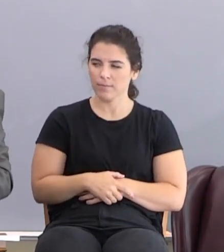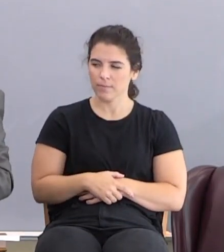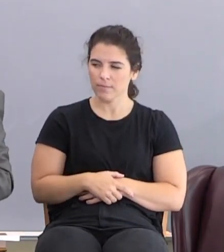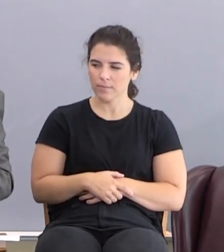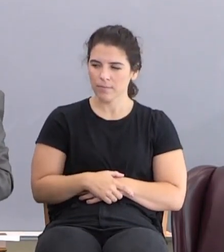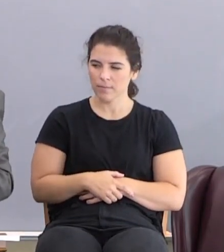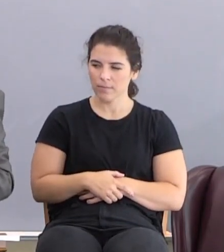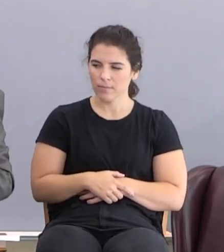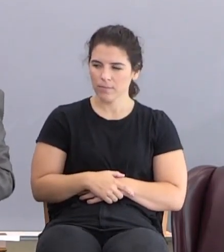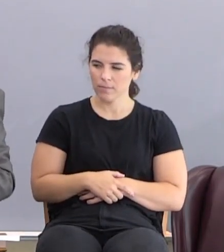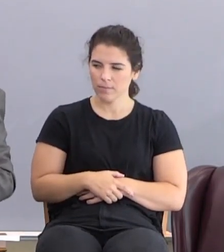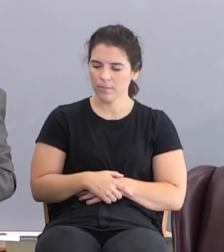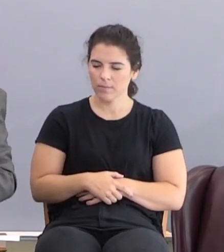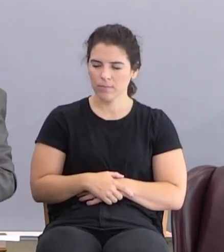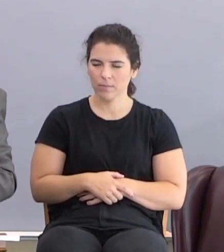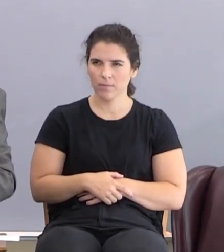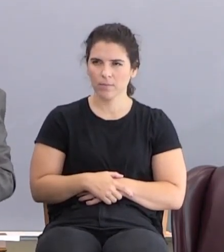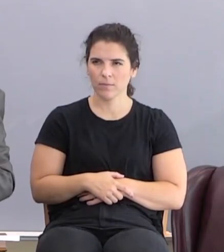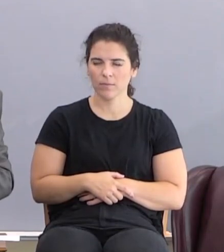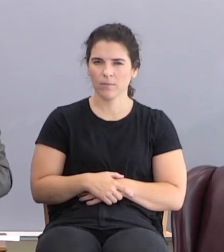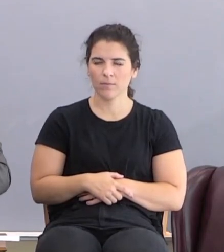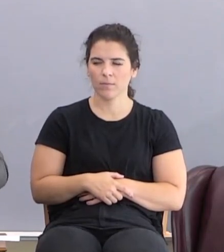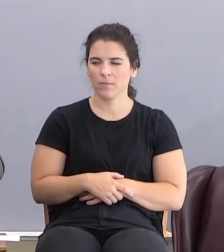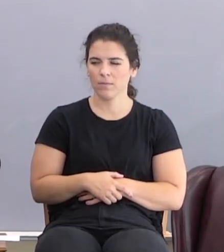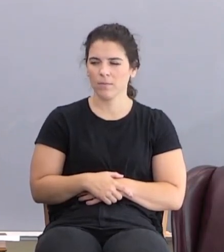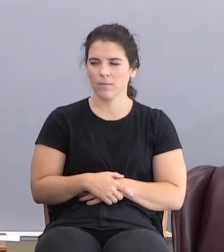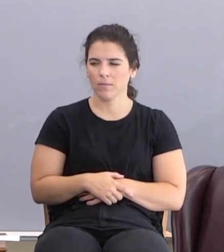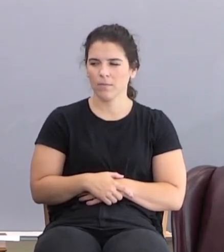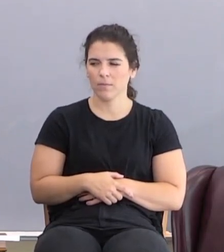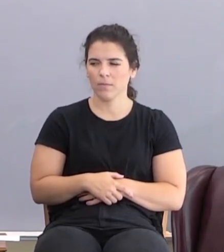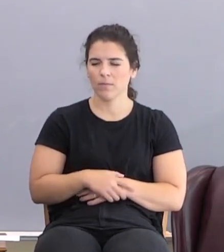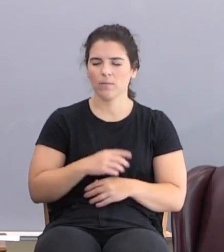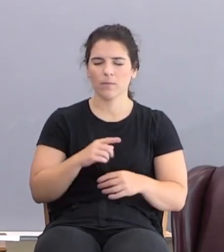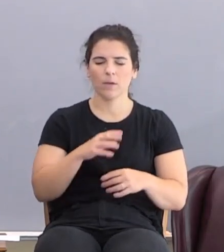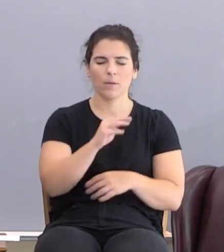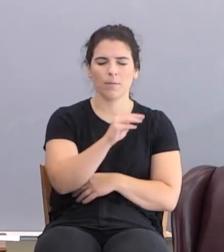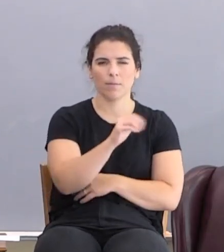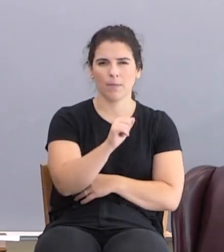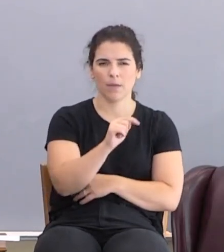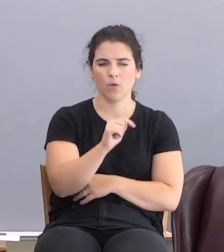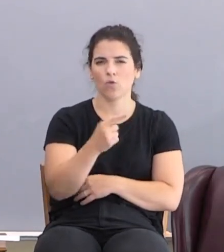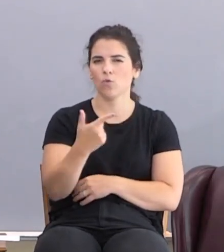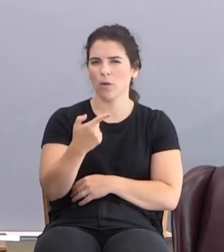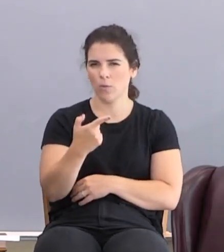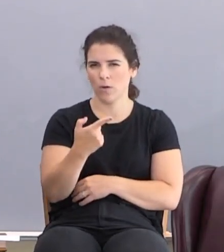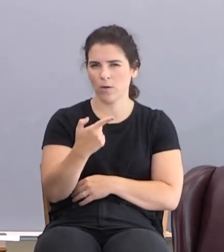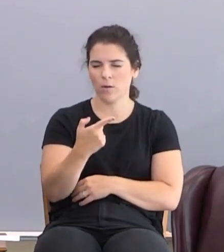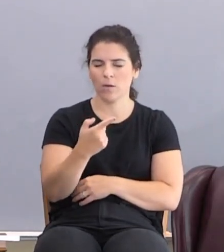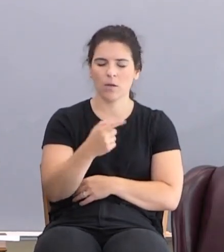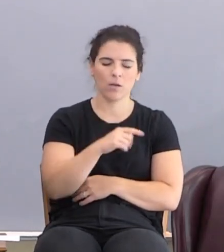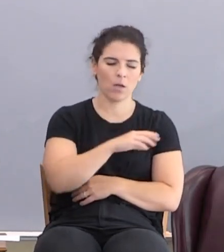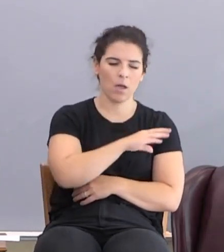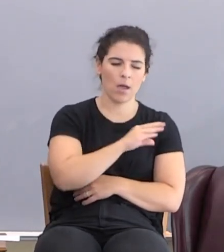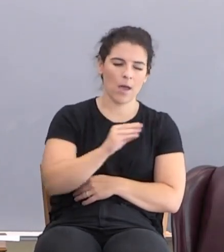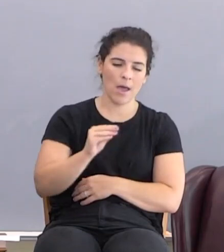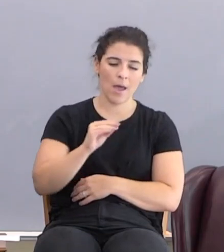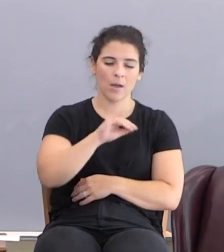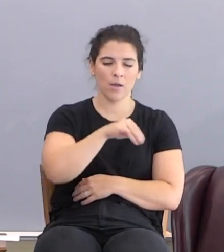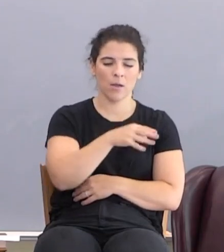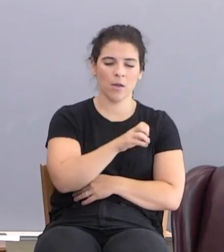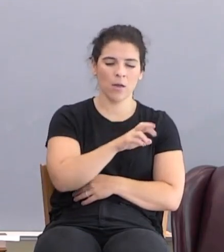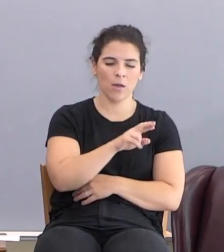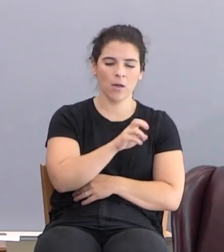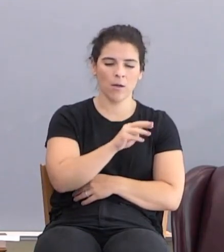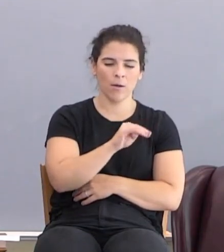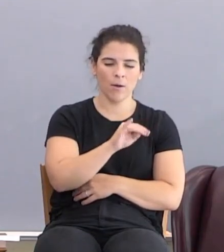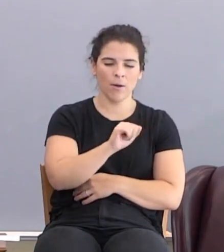Matthew 21. I'll tell you what, when you get Matthew 21, get Jeremiah chapter 7. I want you to see where this passage comes from.